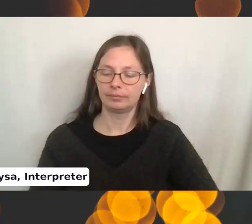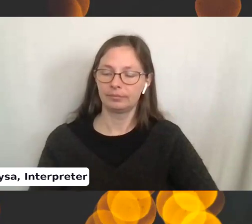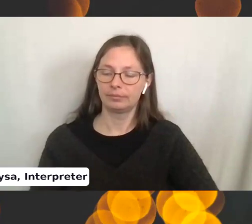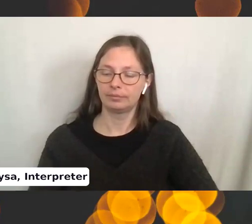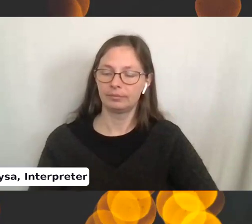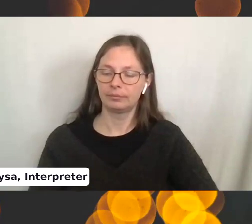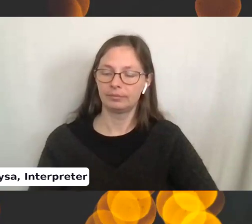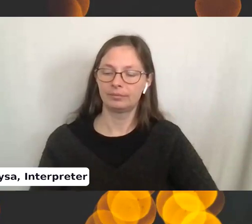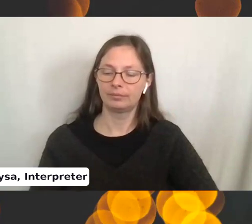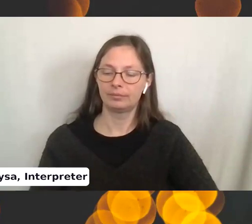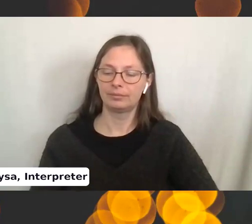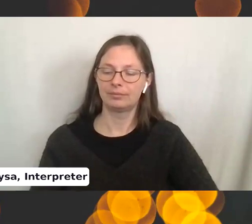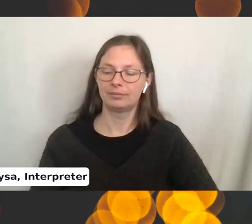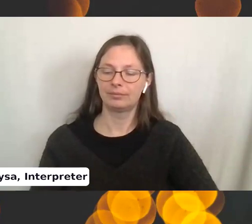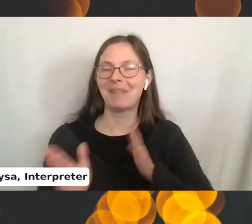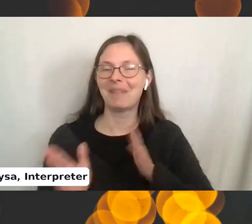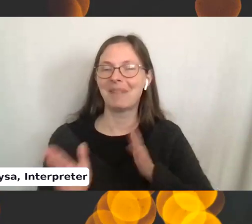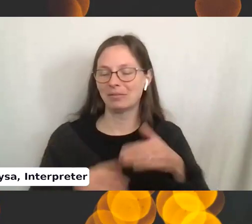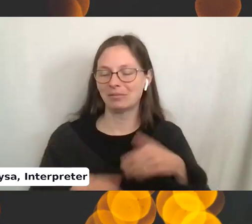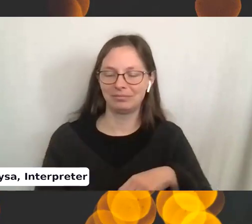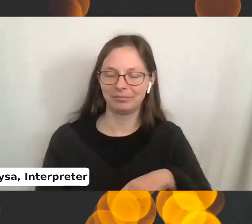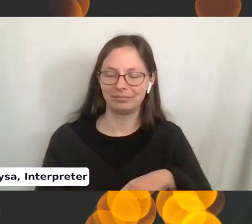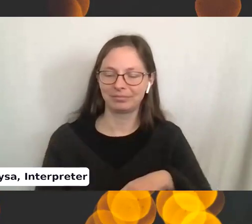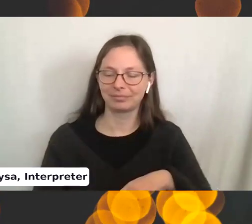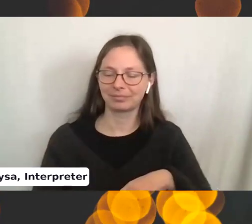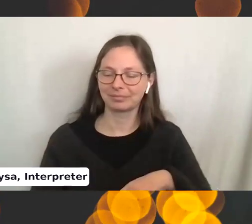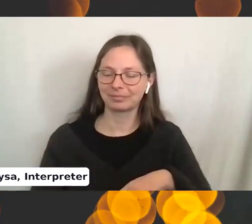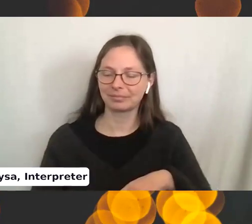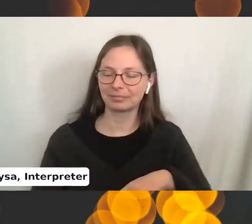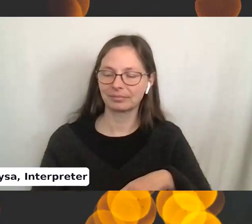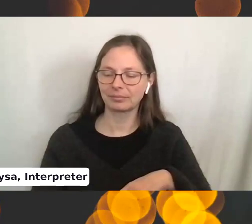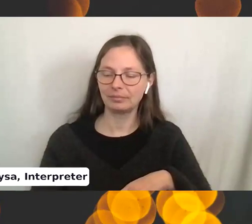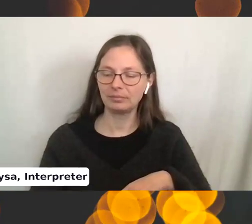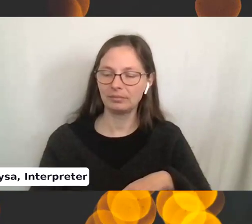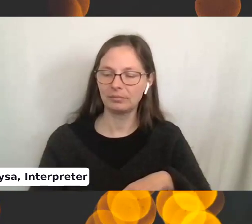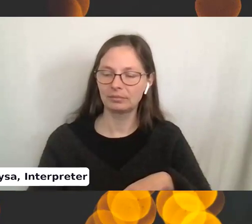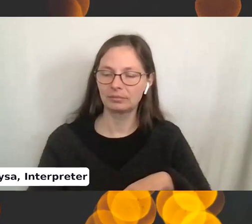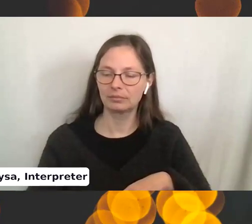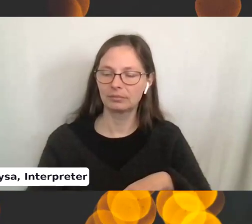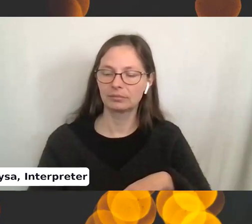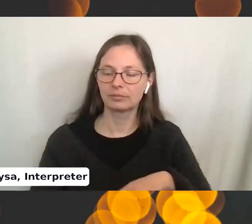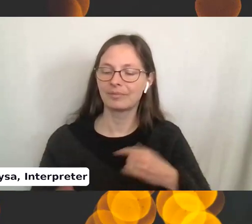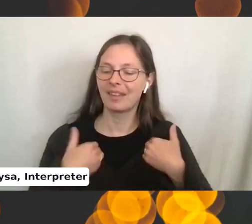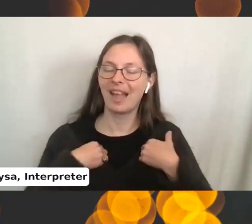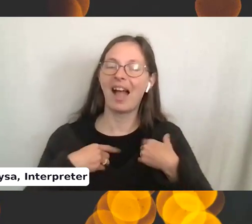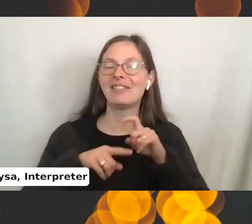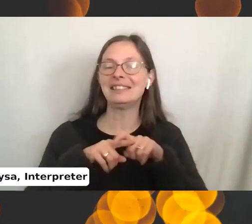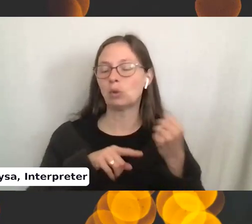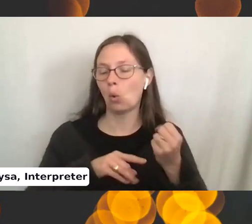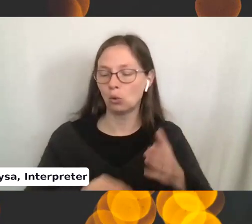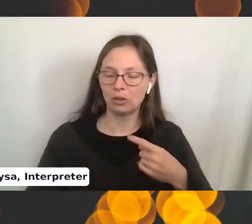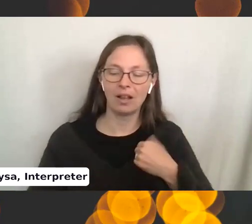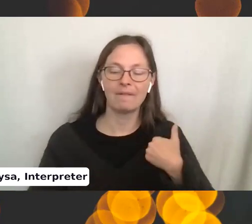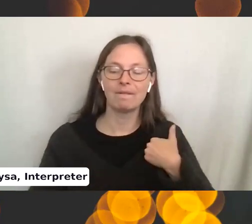It's my little box of knitting. I have a little thing. I have stitch holders. I